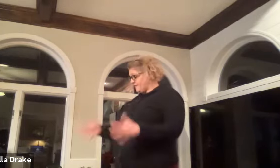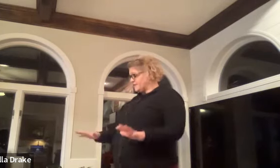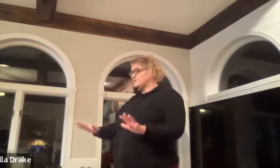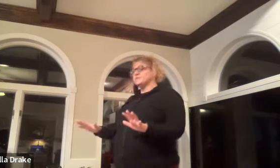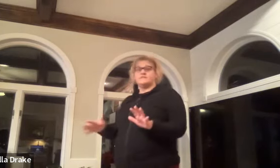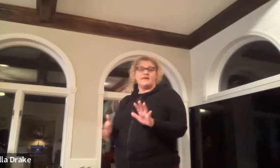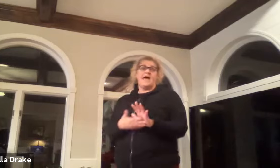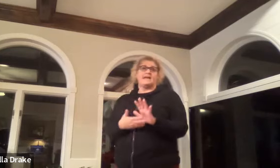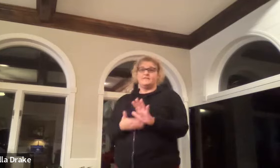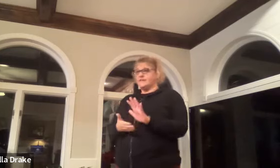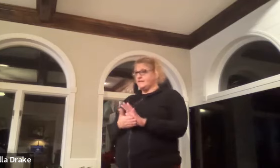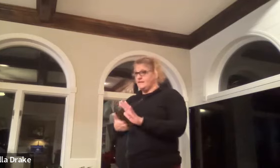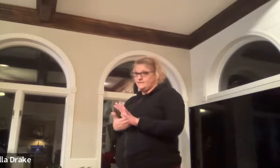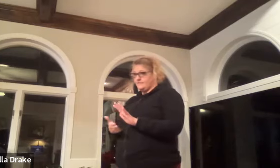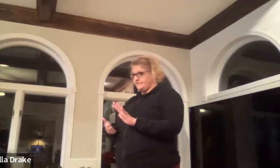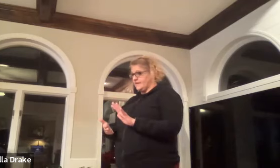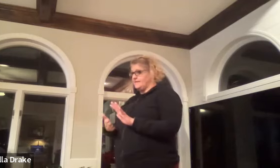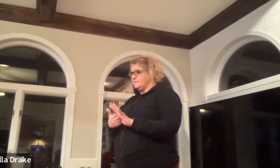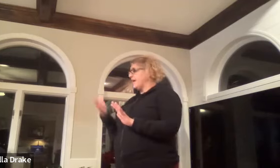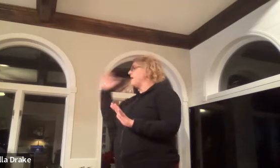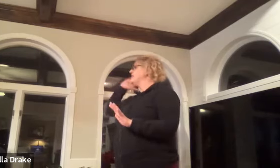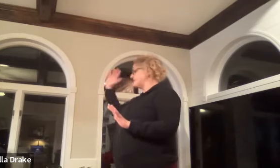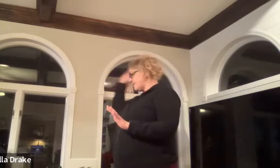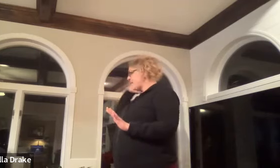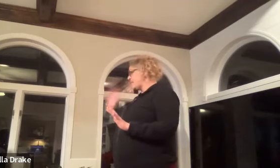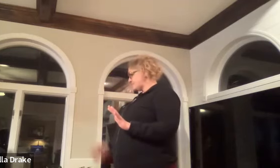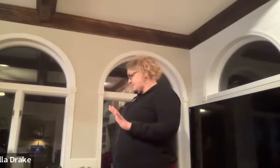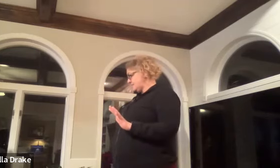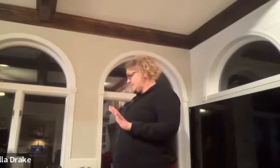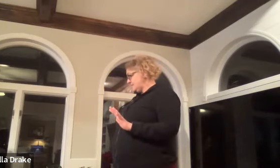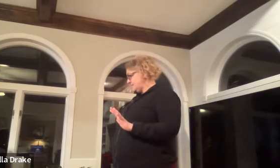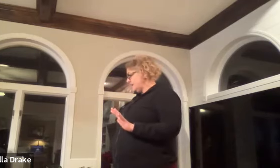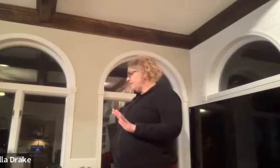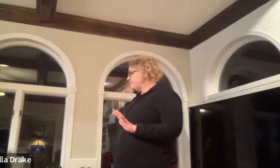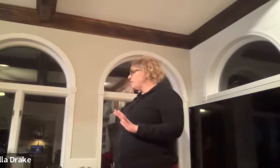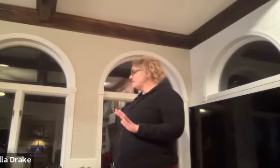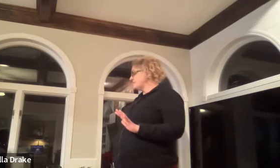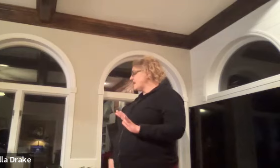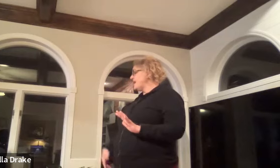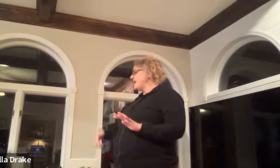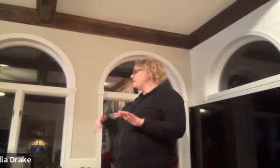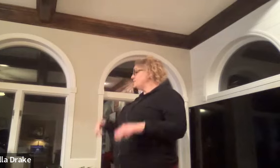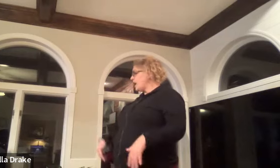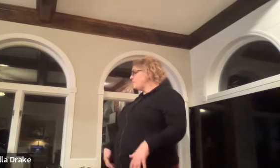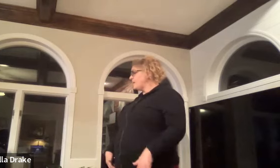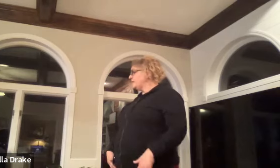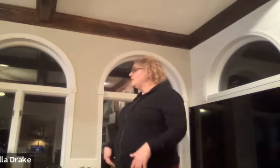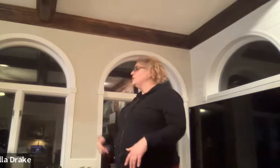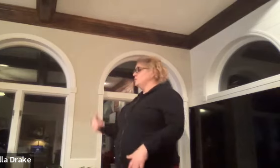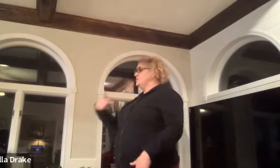finished is the adding the thing that that that it's in the past and if you want to say i'm shopping you